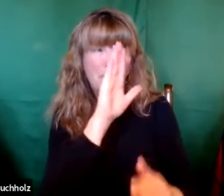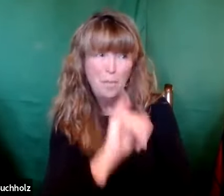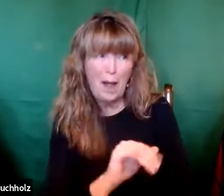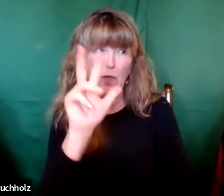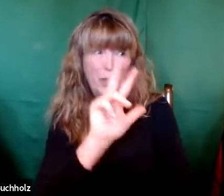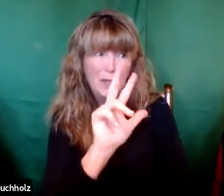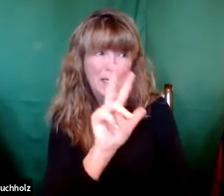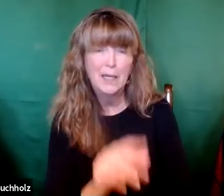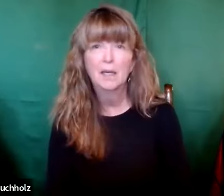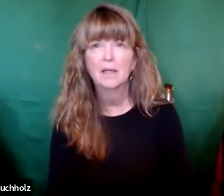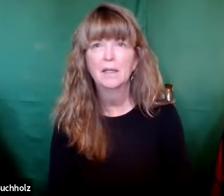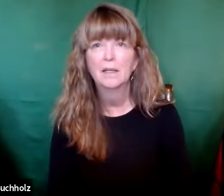by 3?